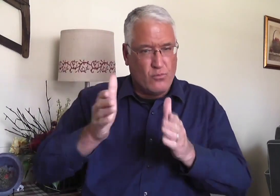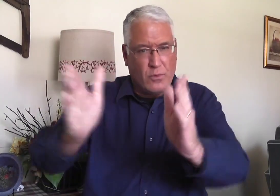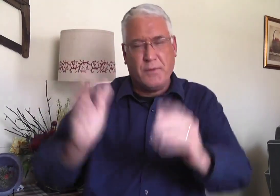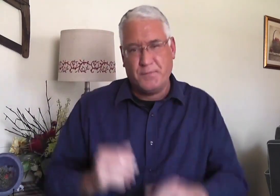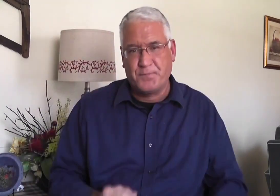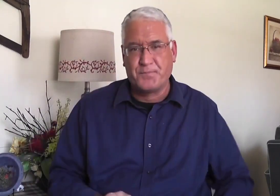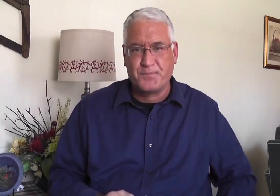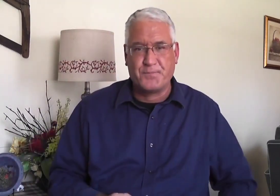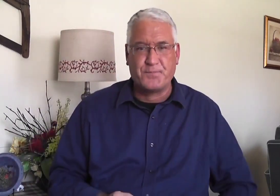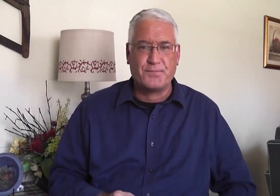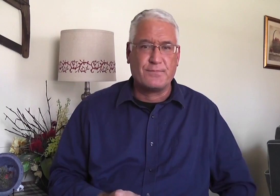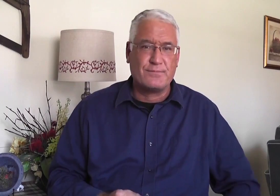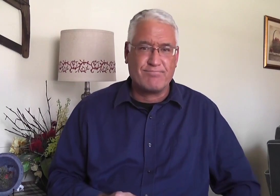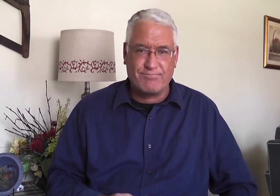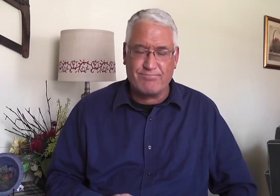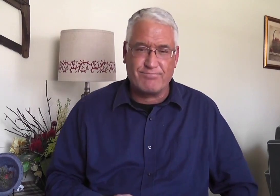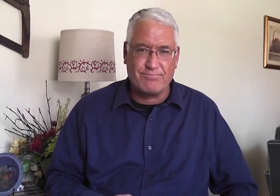Jesus is the only one, the only way. bye. Bye. Bye.